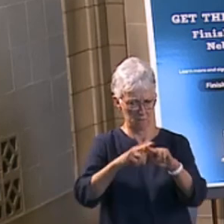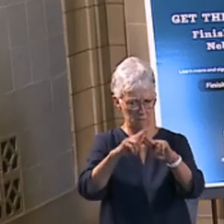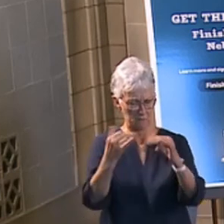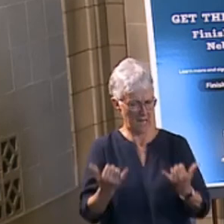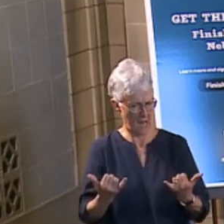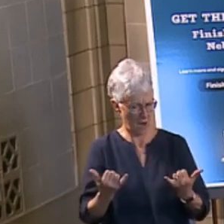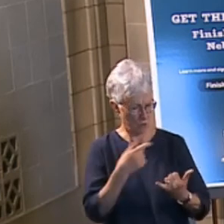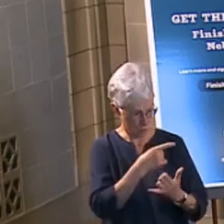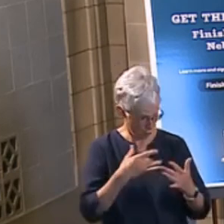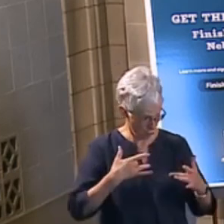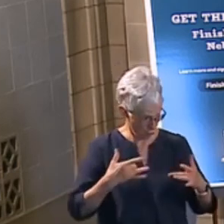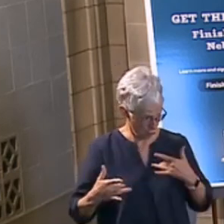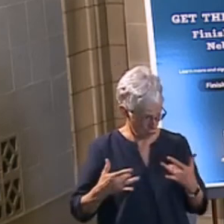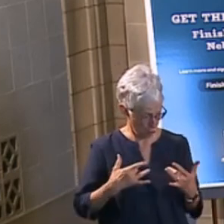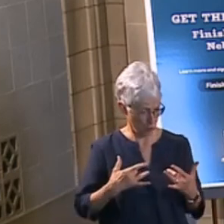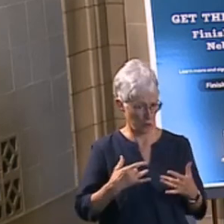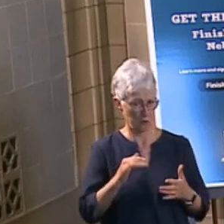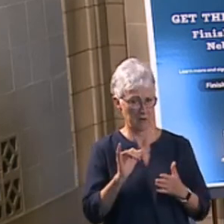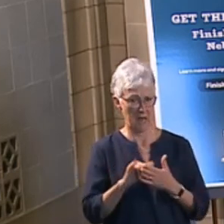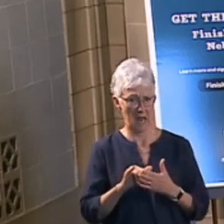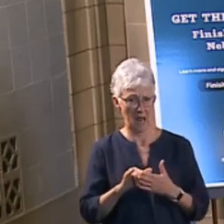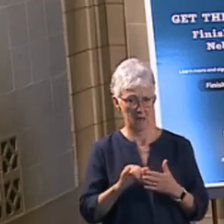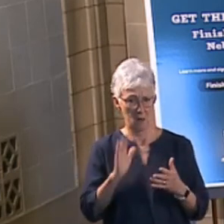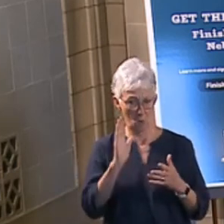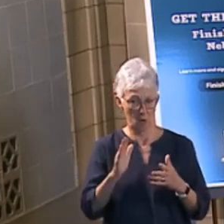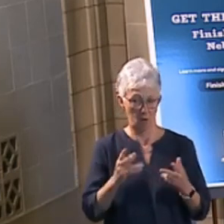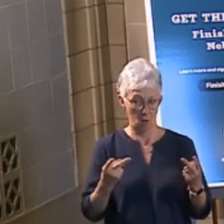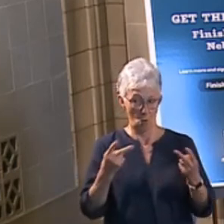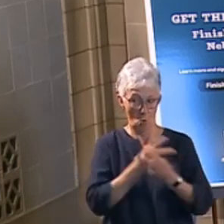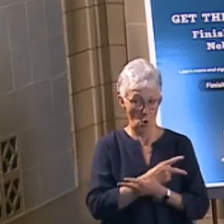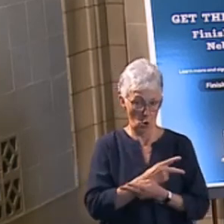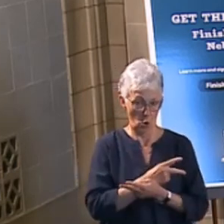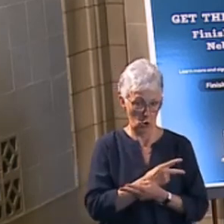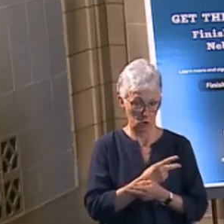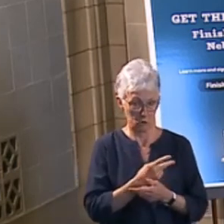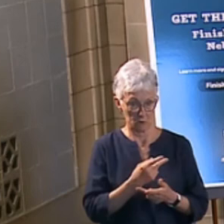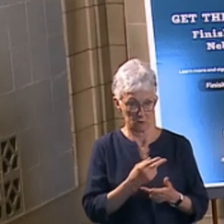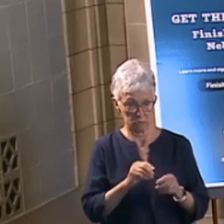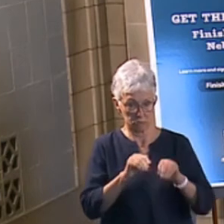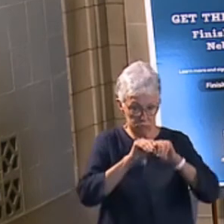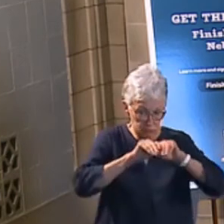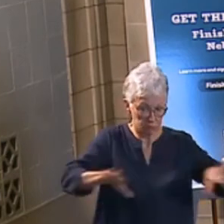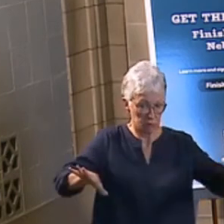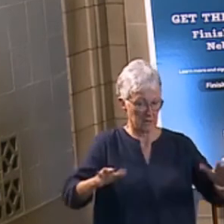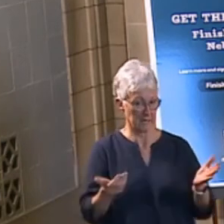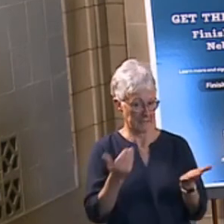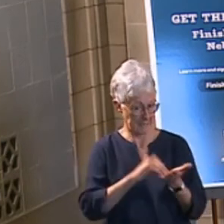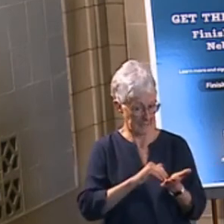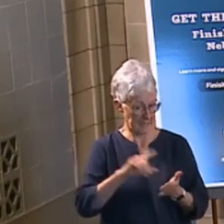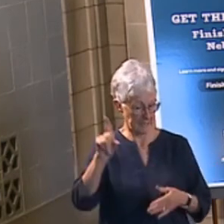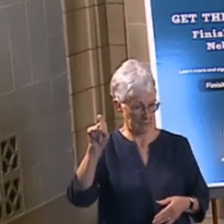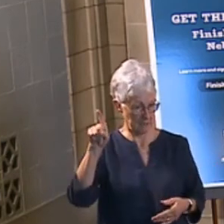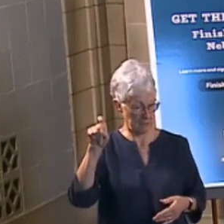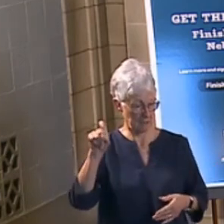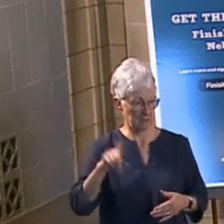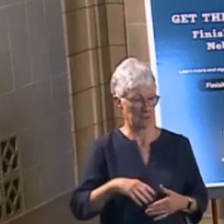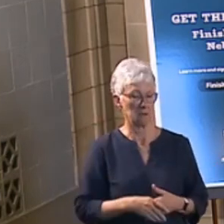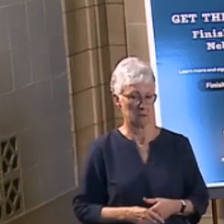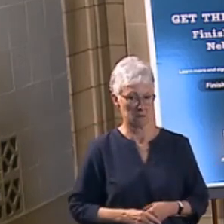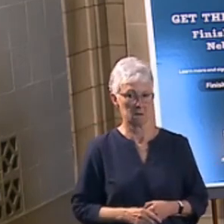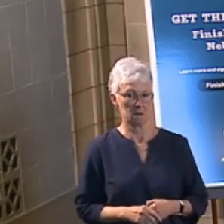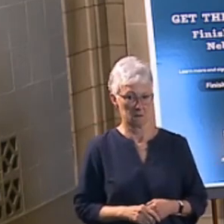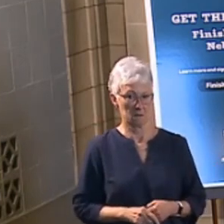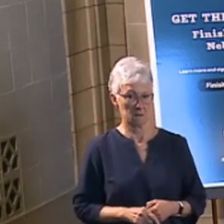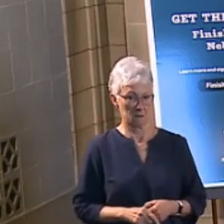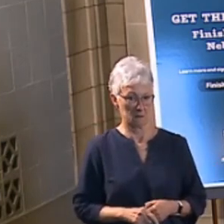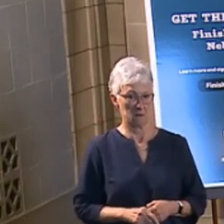before it takes hold? Andrew asked, how concerned are we or how concerned is everybody